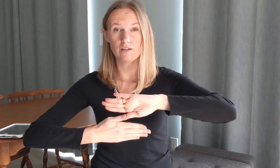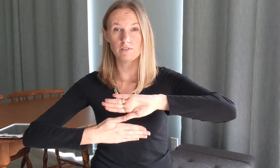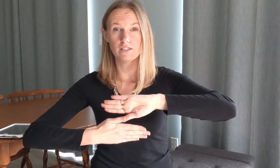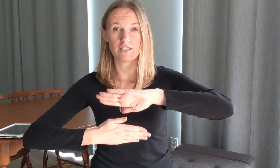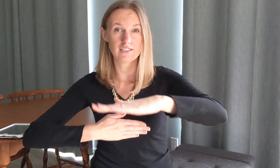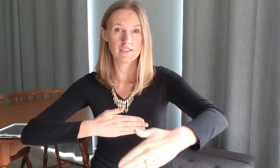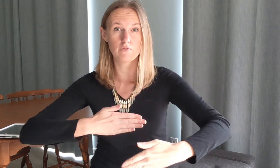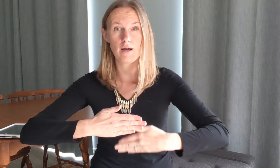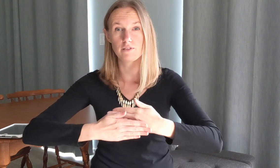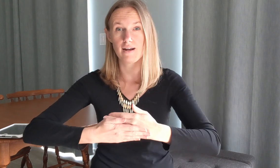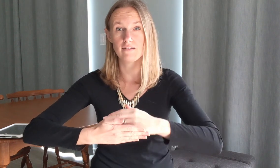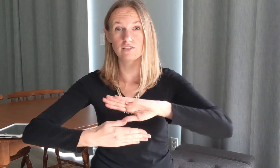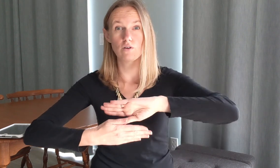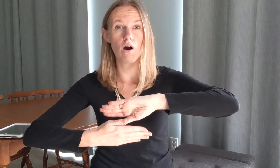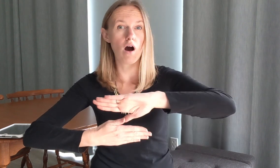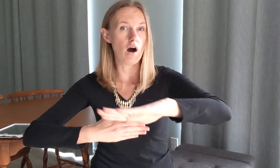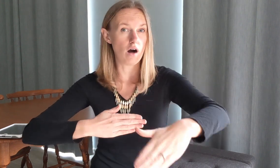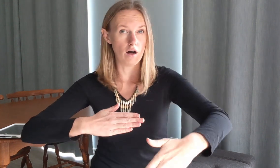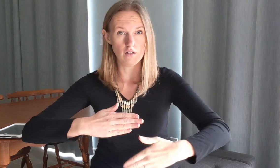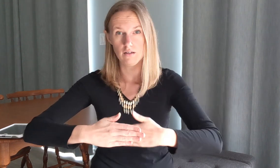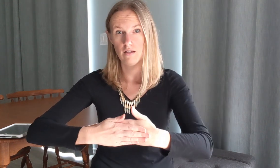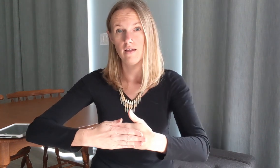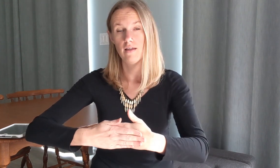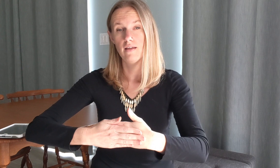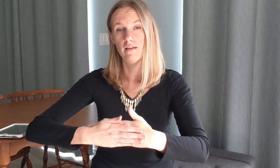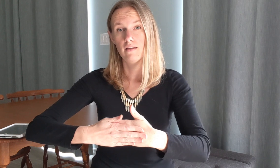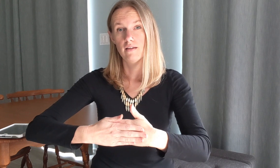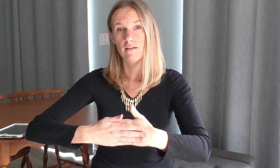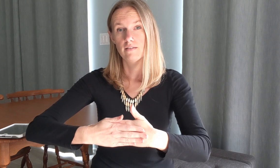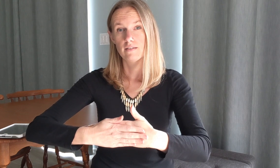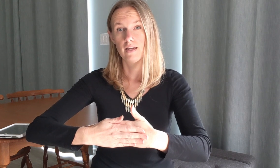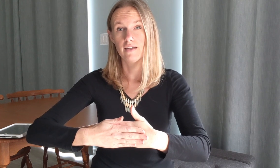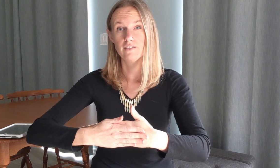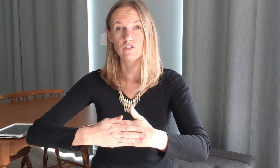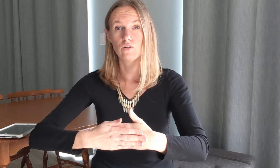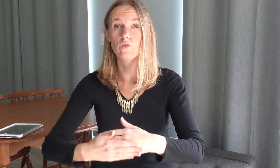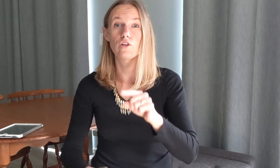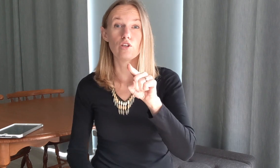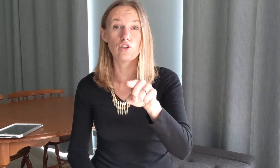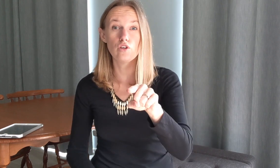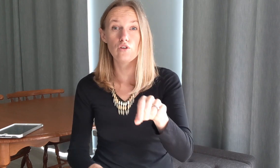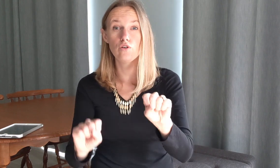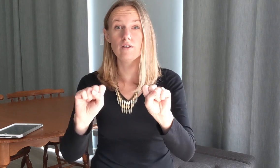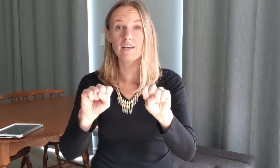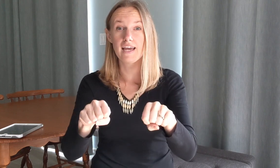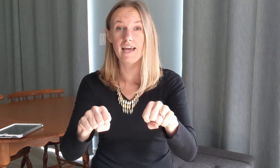thumb start touching and it wraps around so all okay so you can